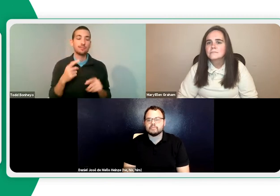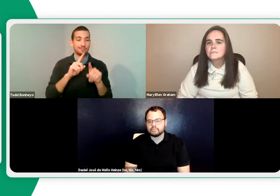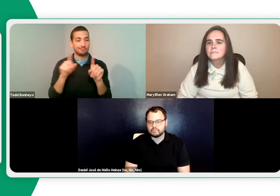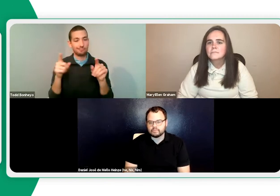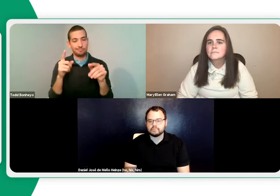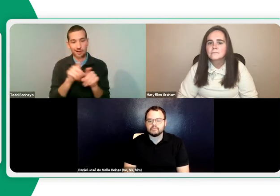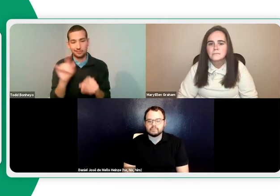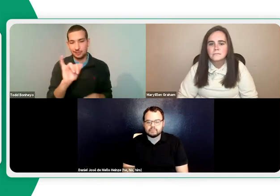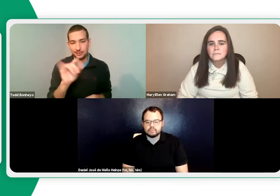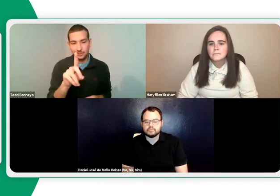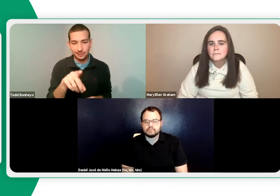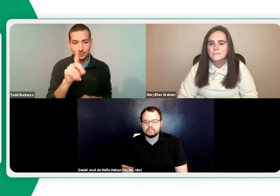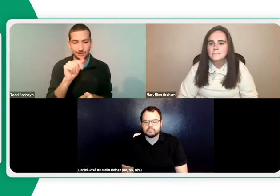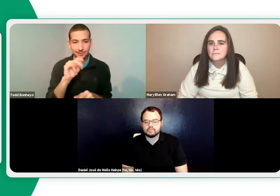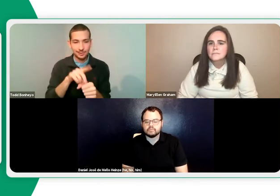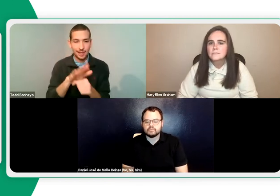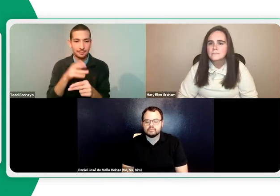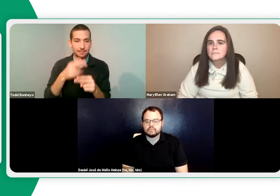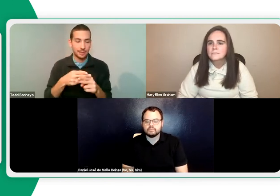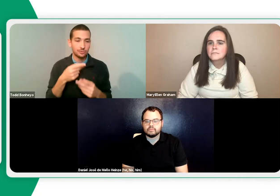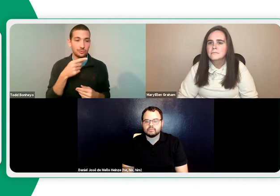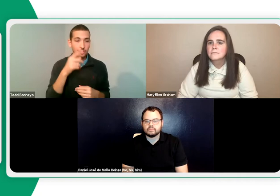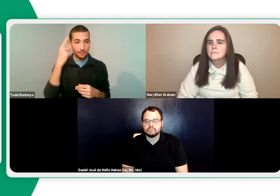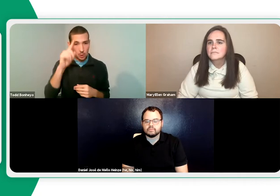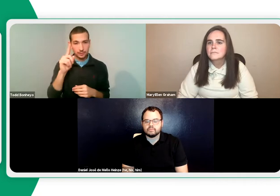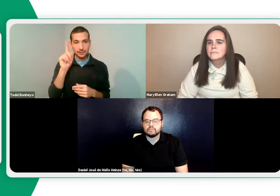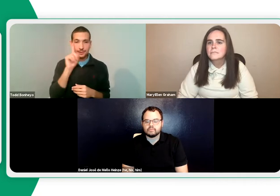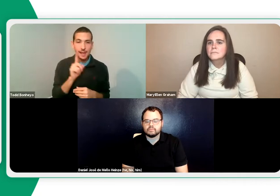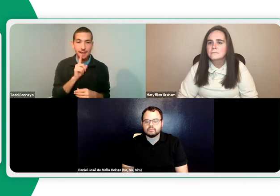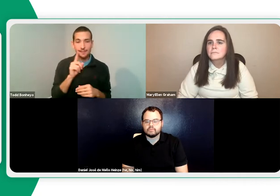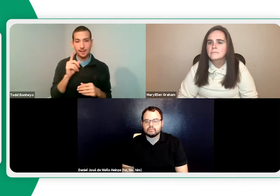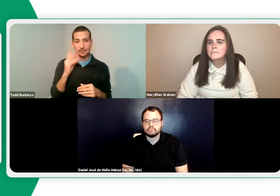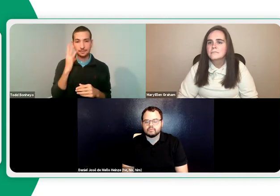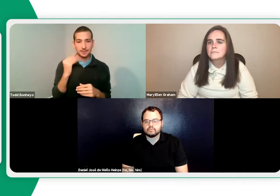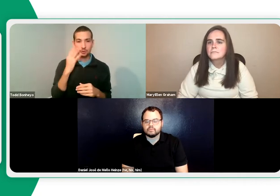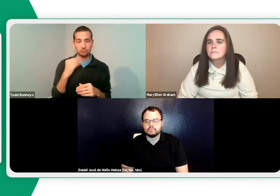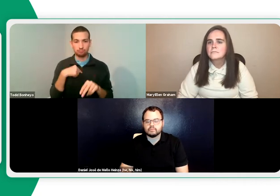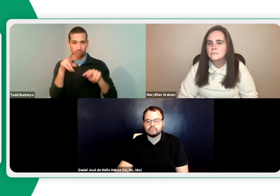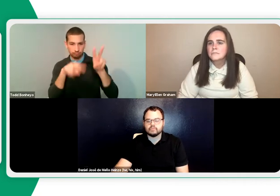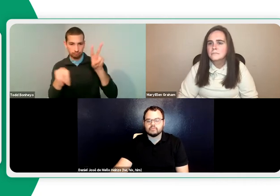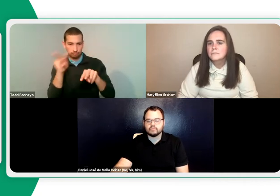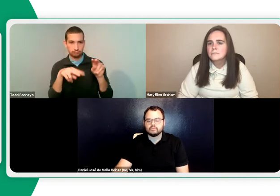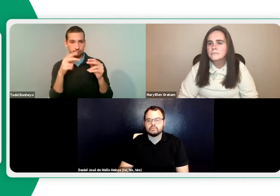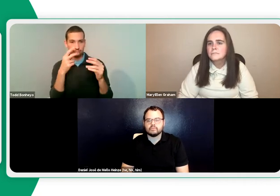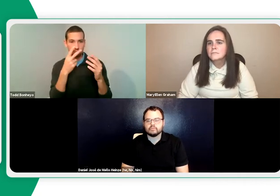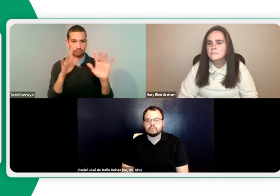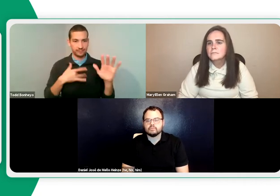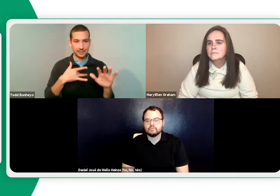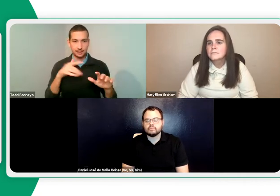meeting. So they can go right from the chat to a video session, which is pretty interesting. And so, like Daniel mentioned, though, for the deaf experience,